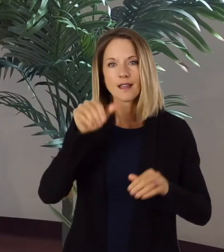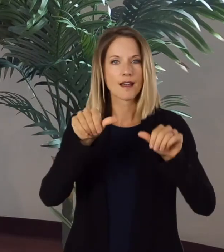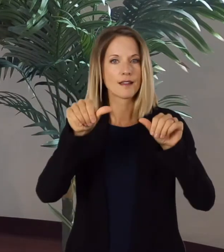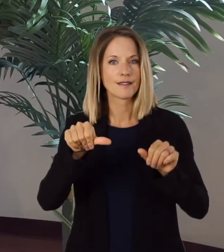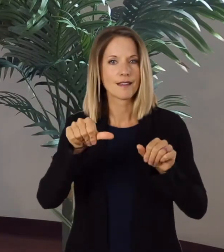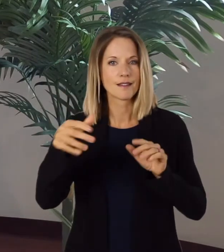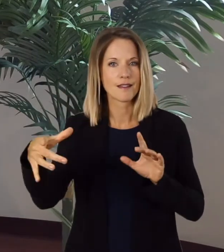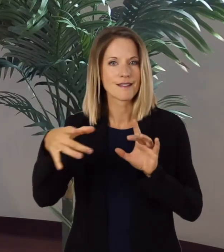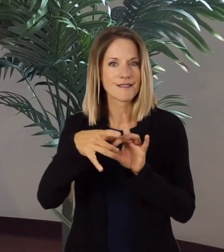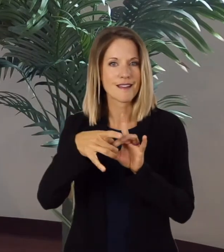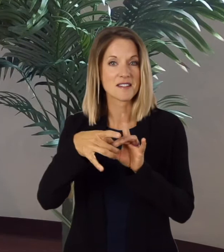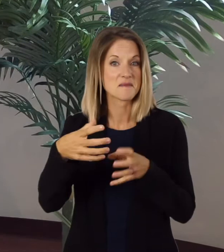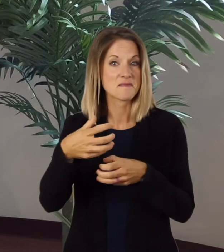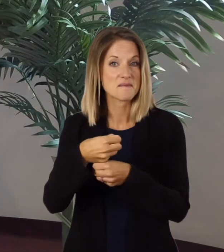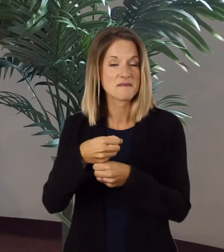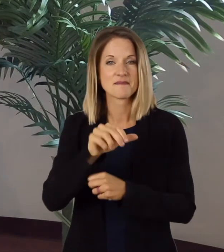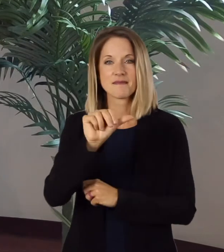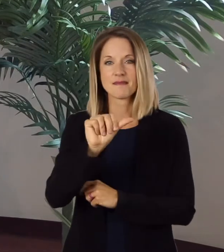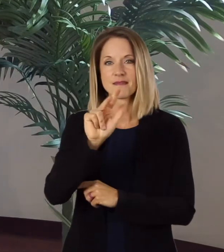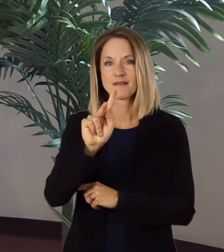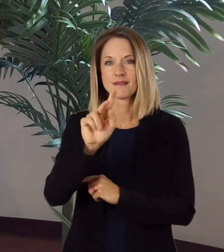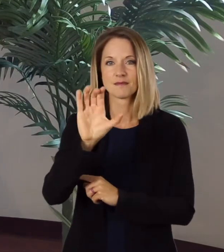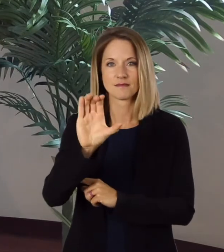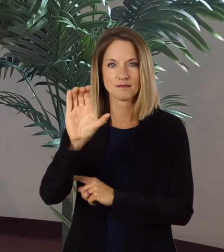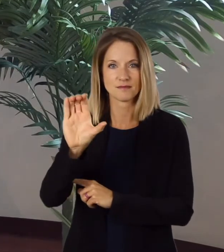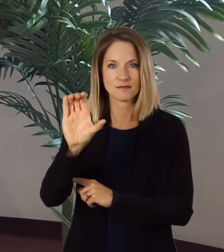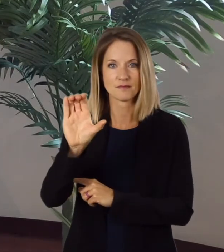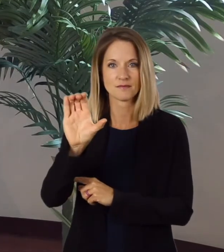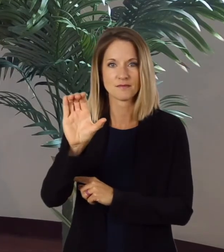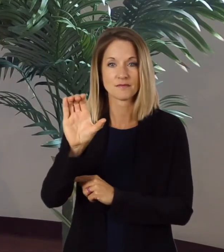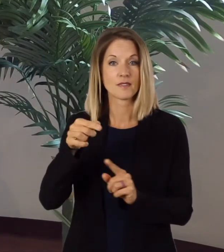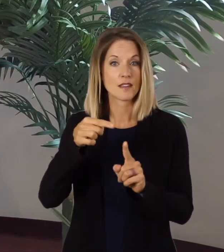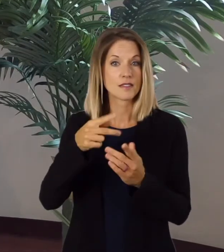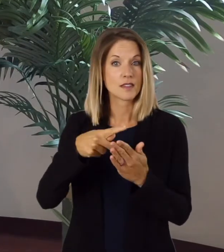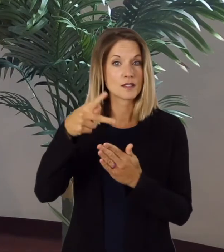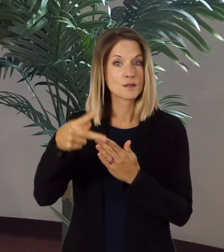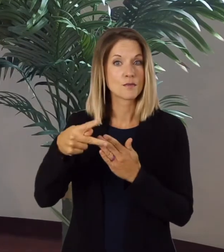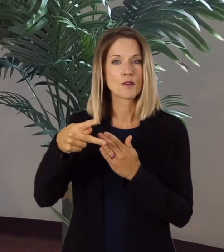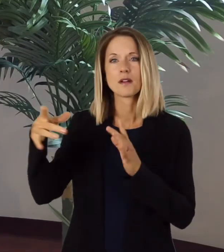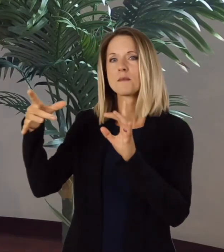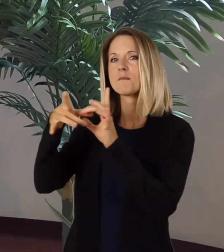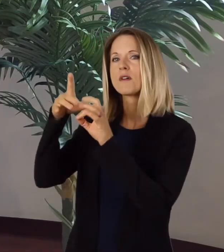or AKCC and that is part of the national federal program,